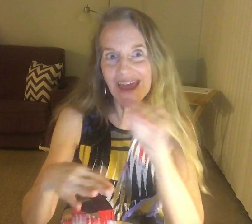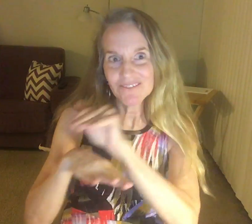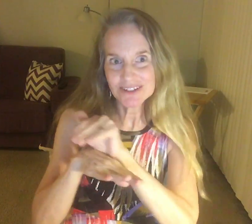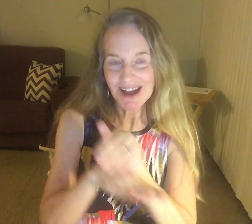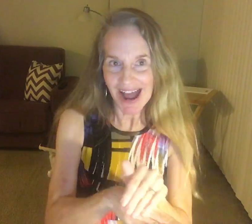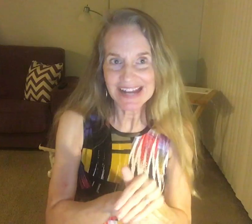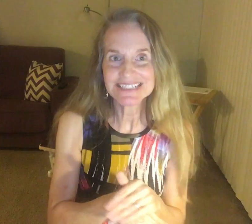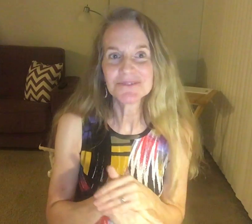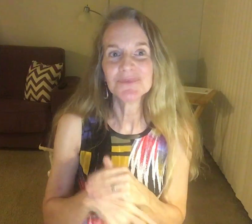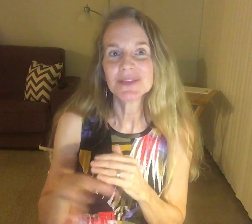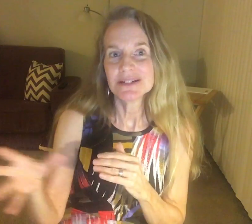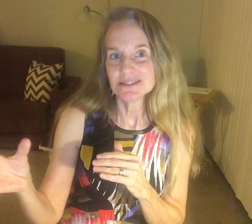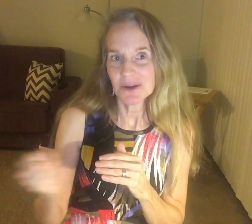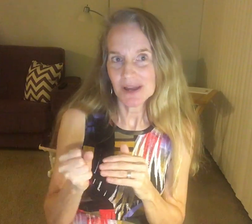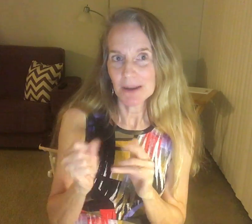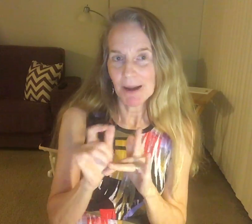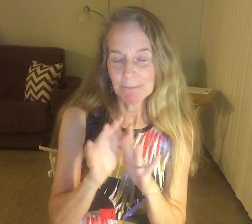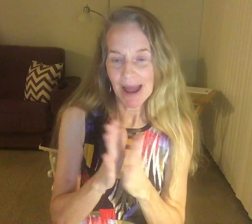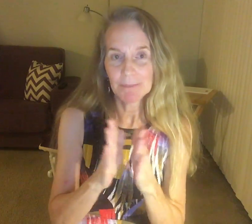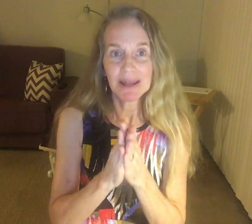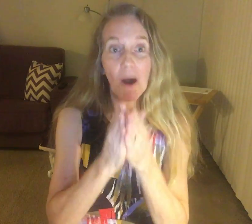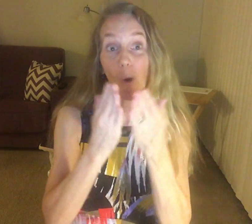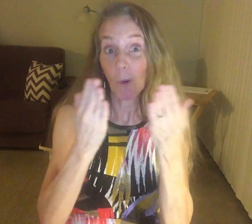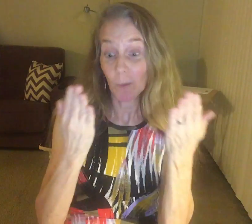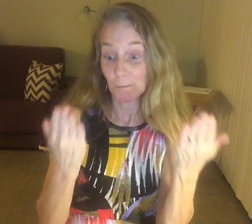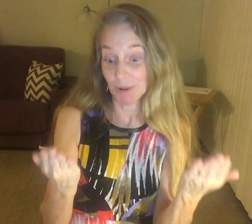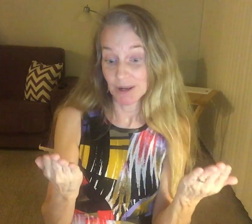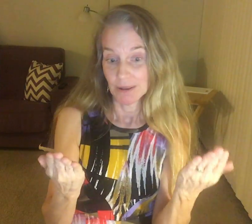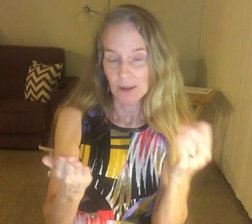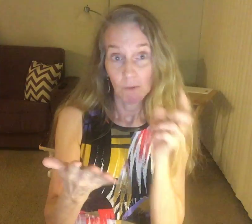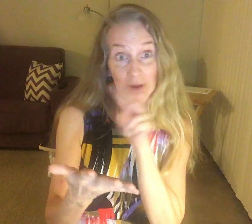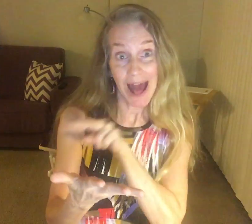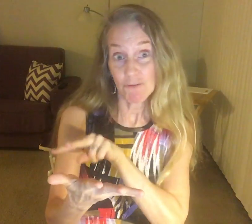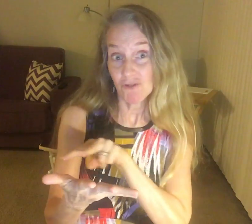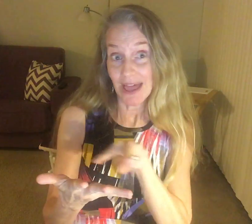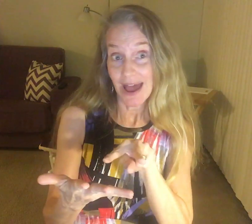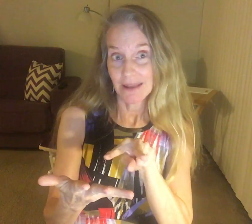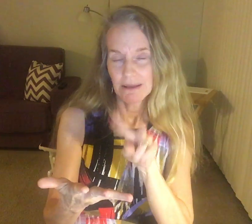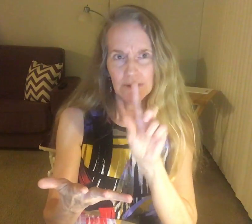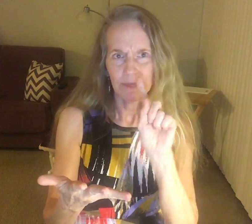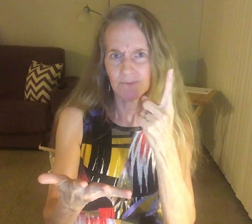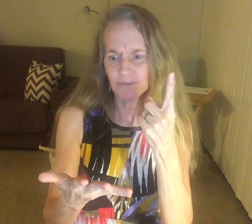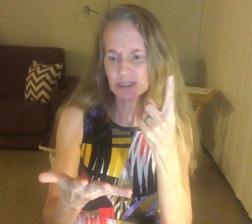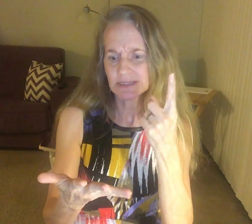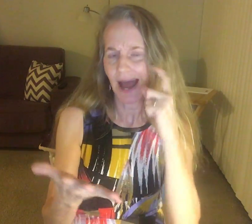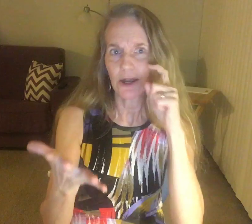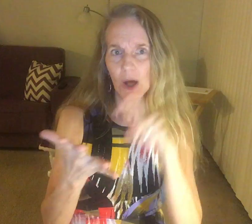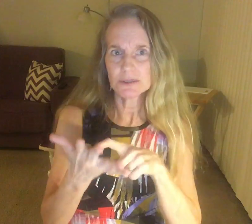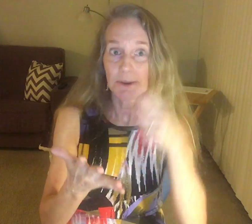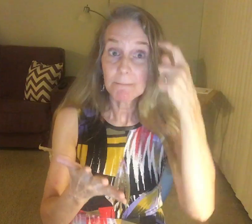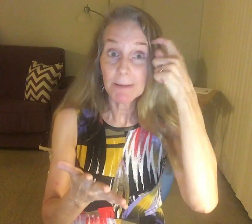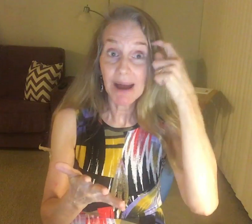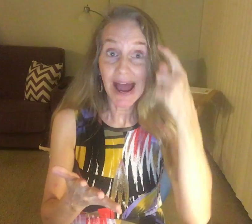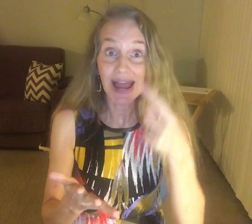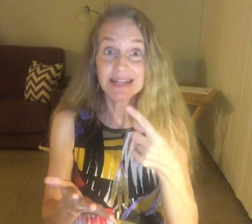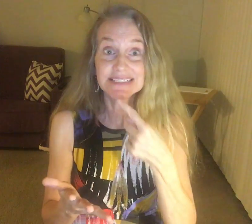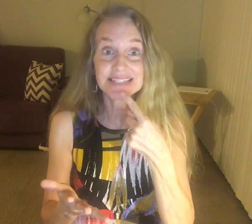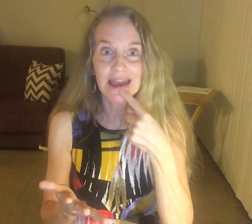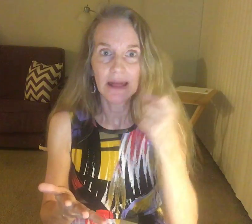every night, so I got my five minutes open, we don't learn, the first thing I know, my mind's safe,